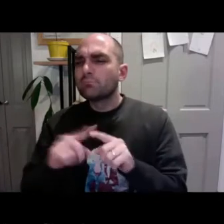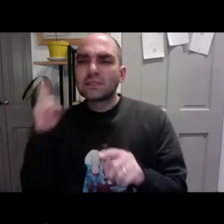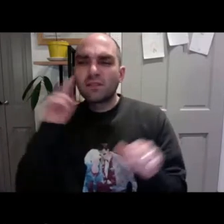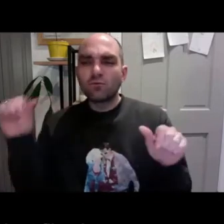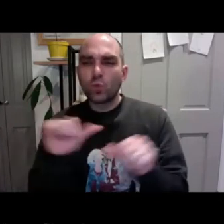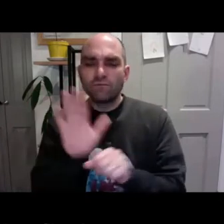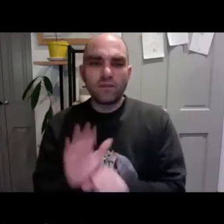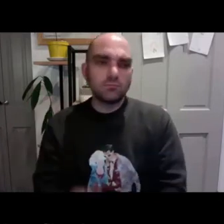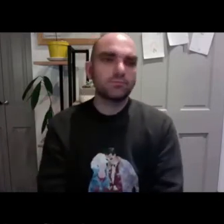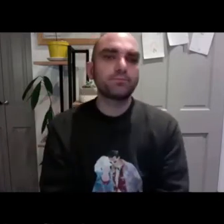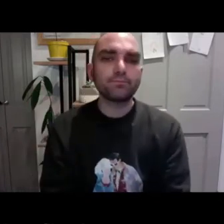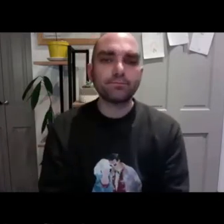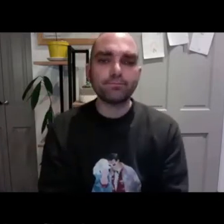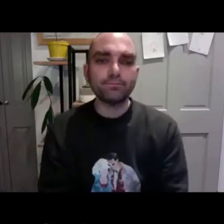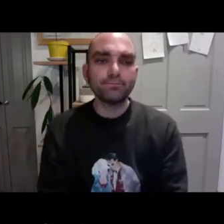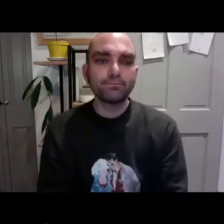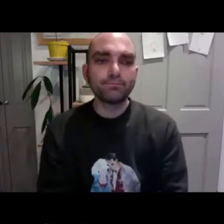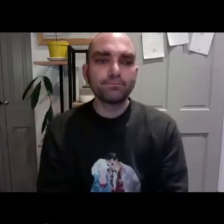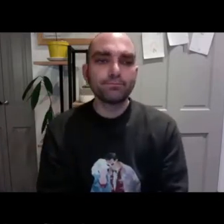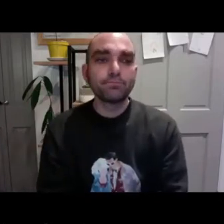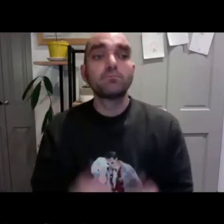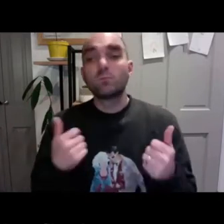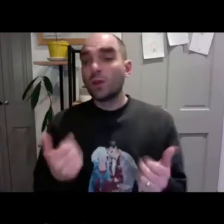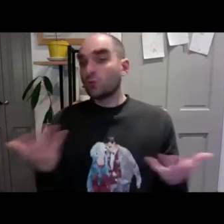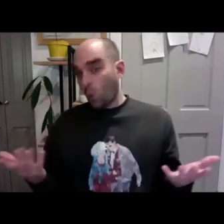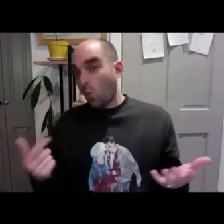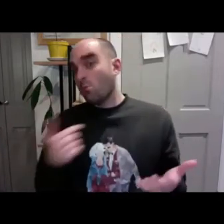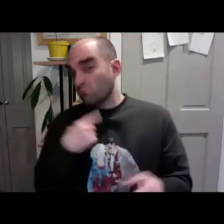That was a short film, lots of deaf films that I curated there.